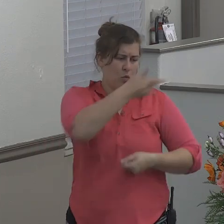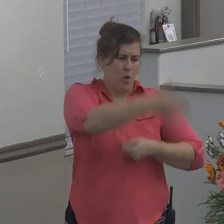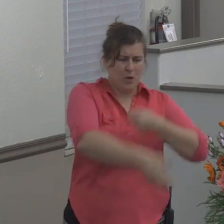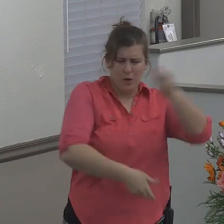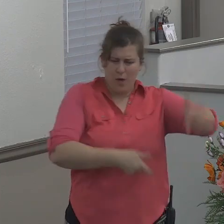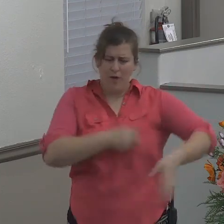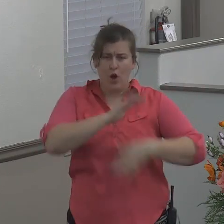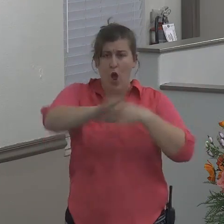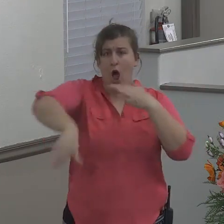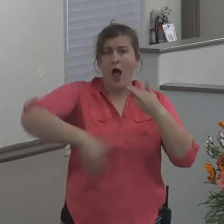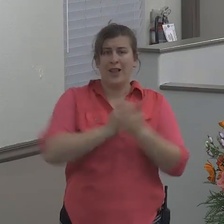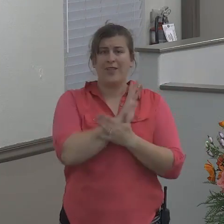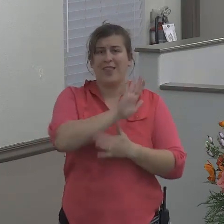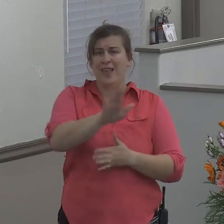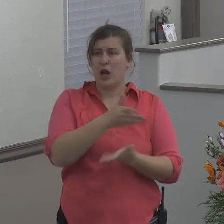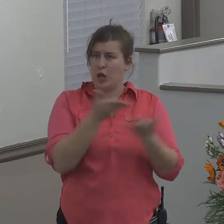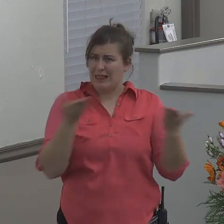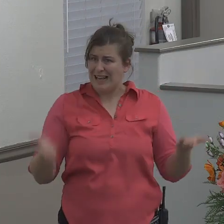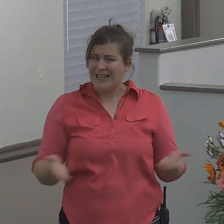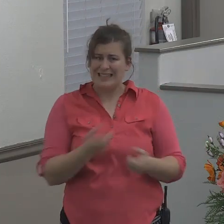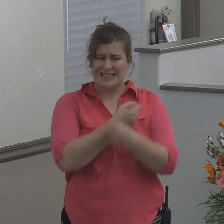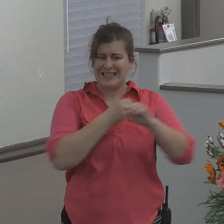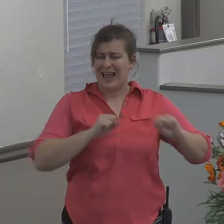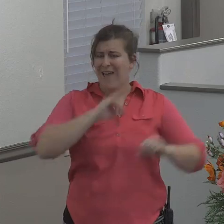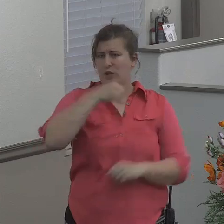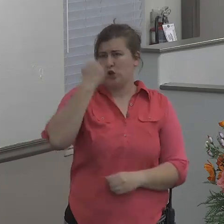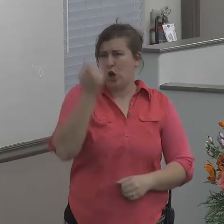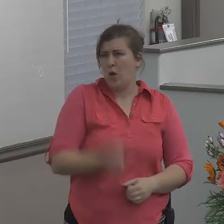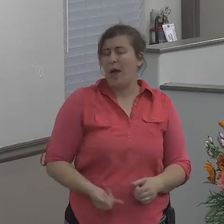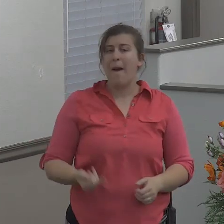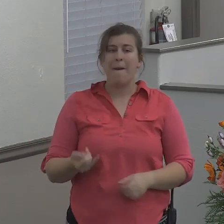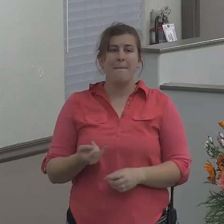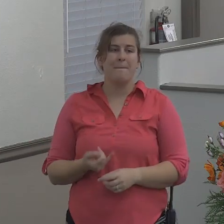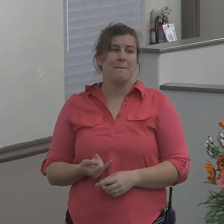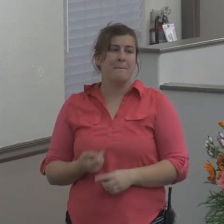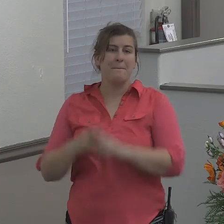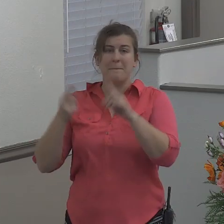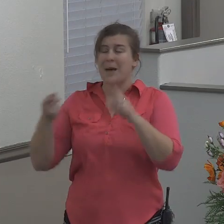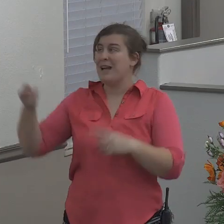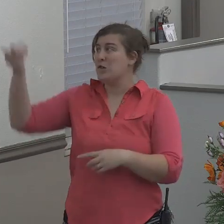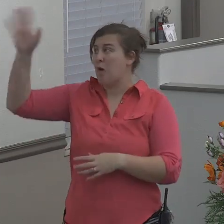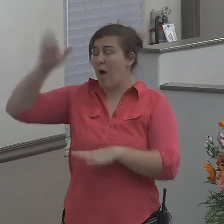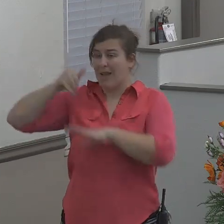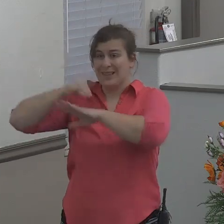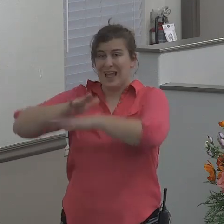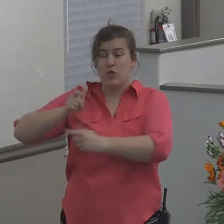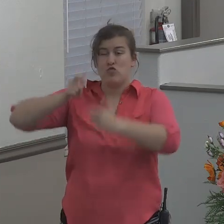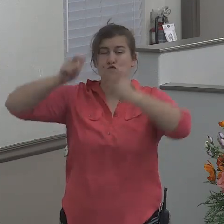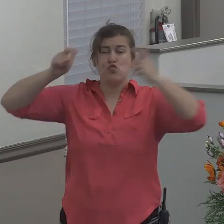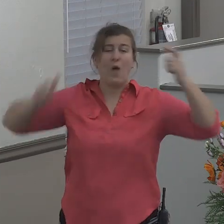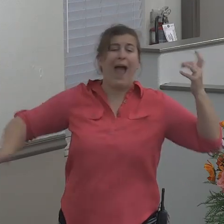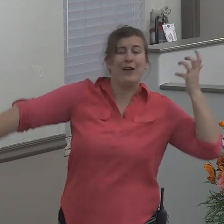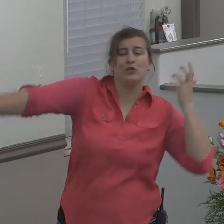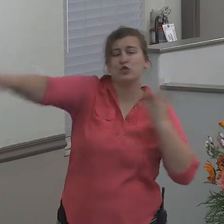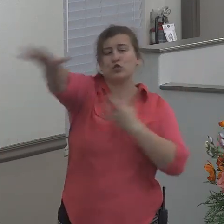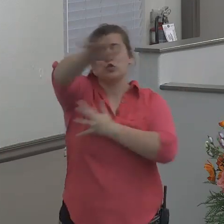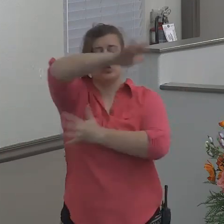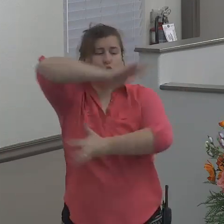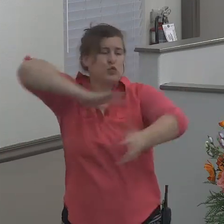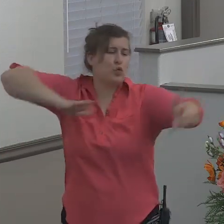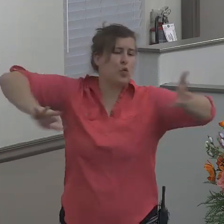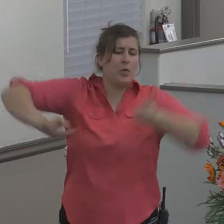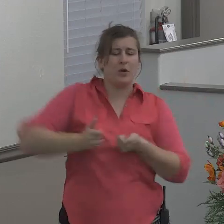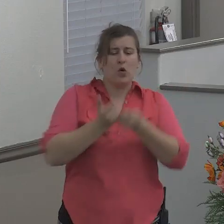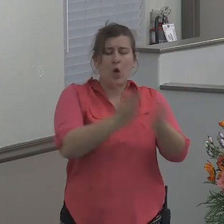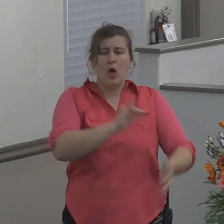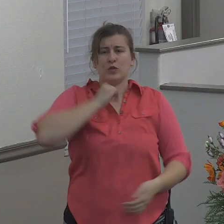stuff trying to save Jonah. God sent out a great tempest to get Jonah to bring him back.